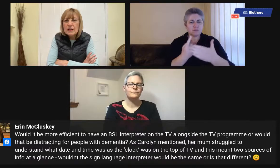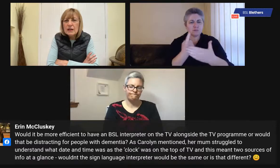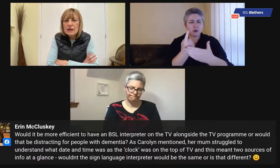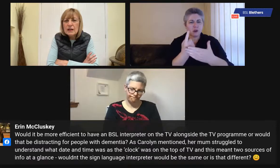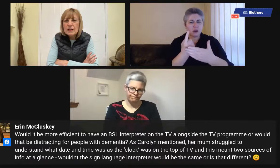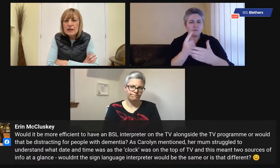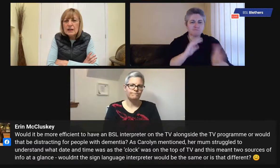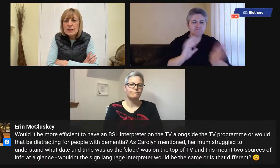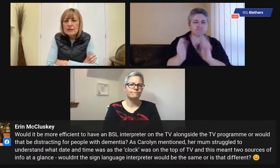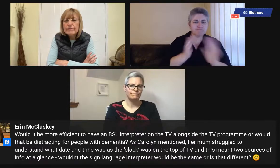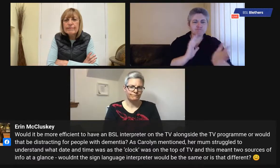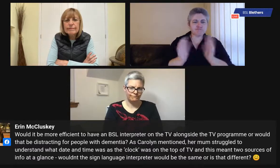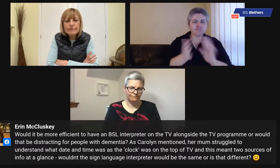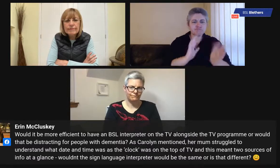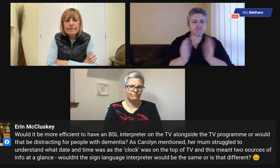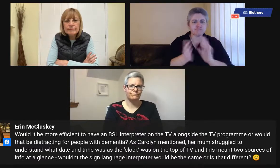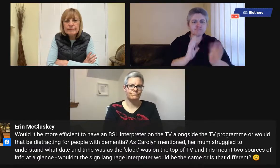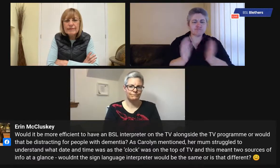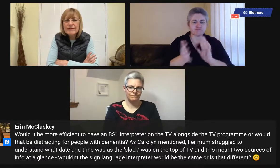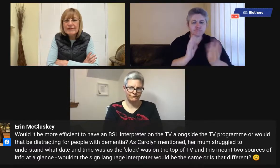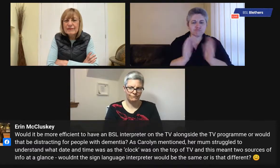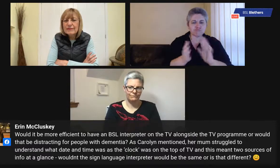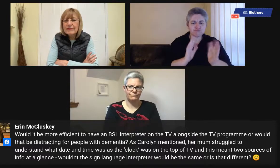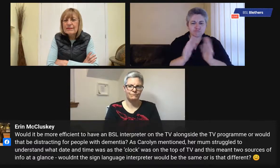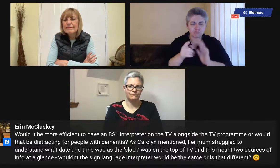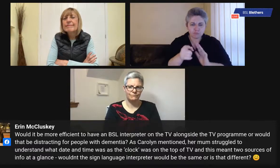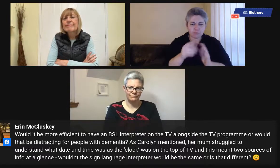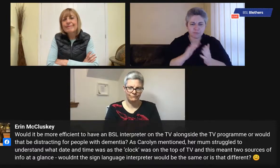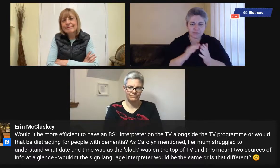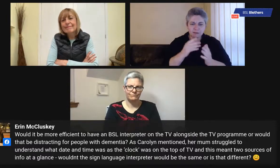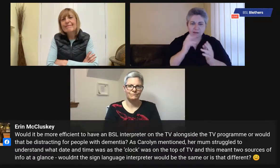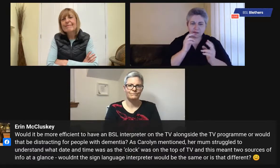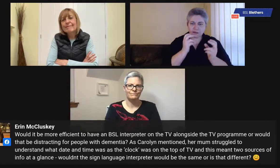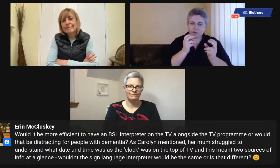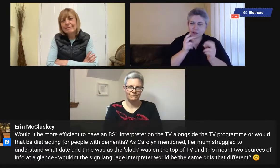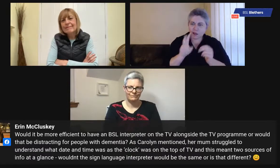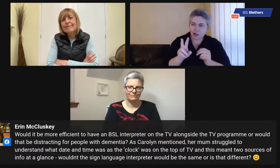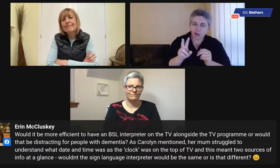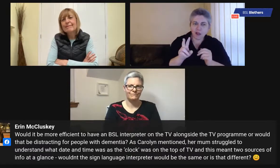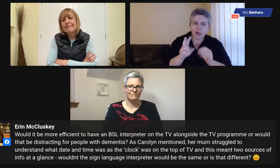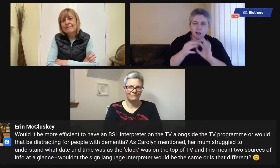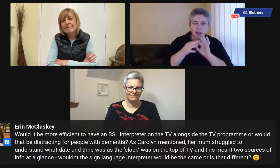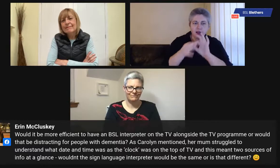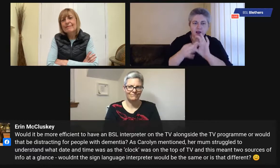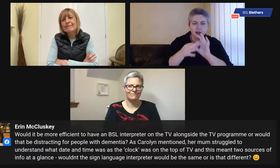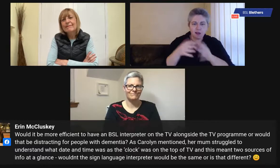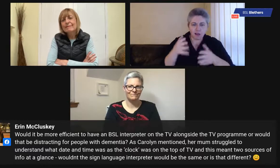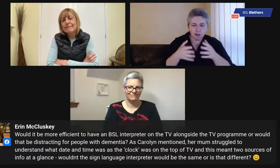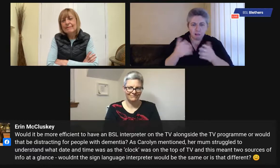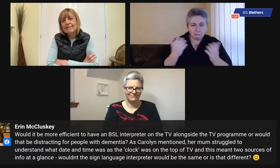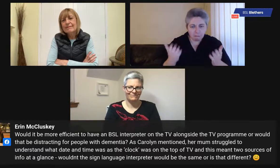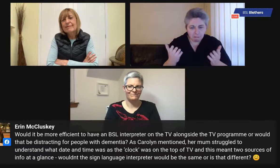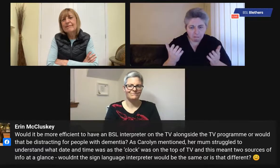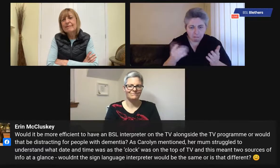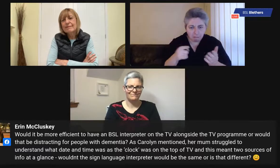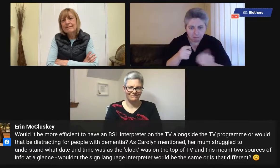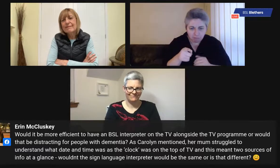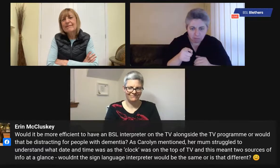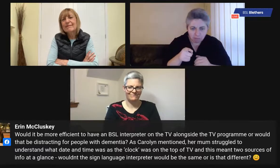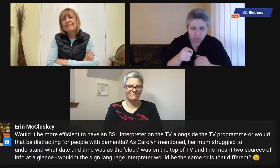interpreter on the TV, alongside the TV programme? Or is that distracting for people with dementia? Carolyn mentioned her